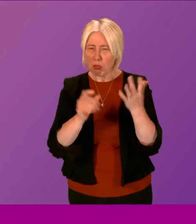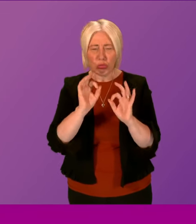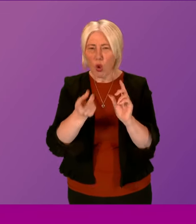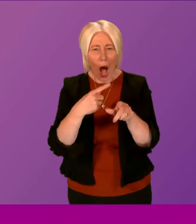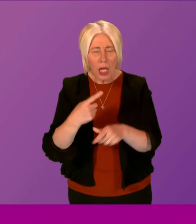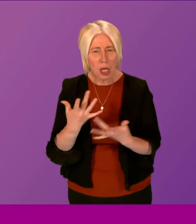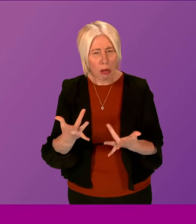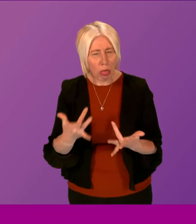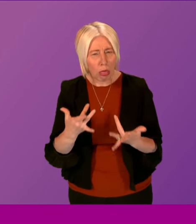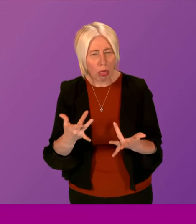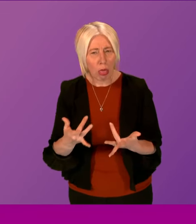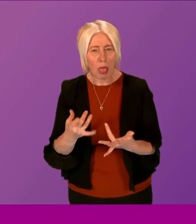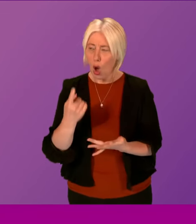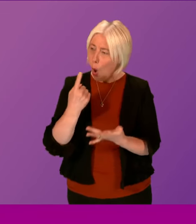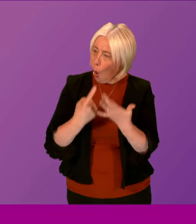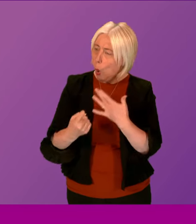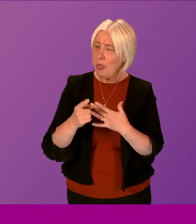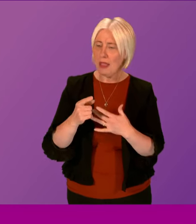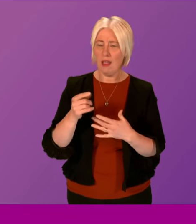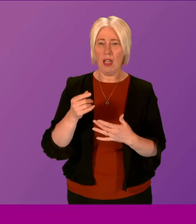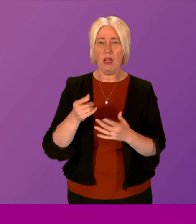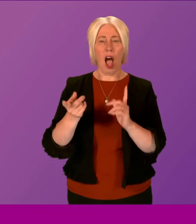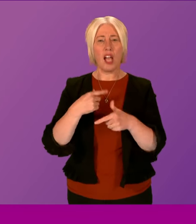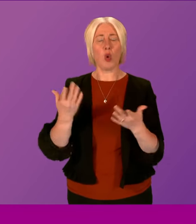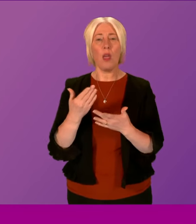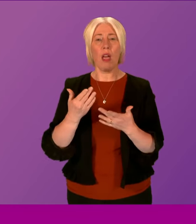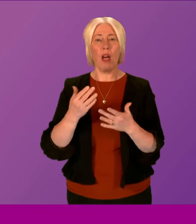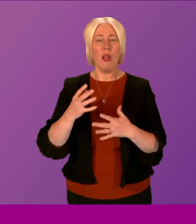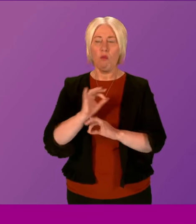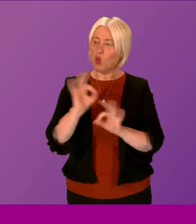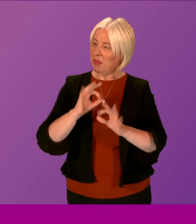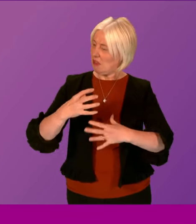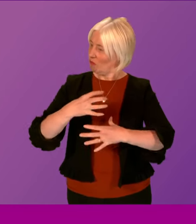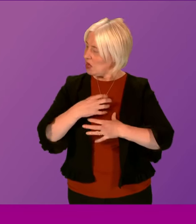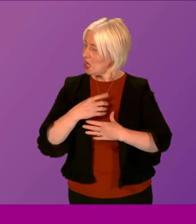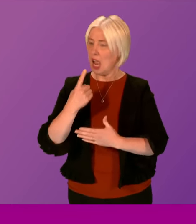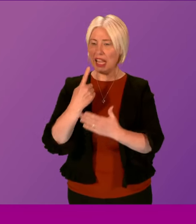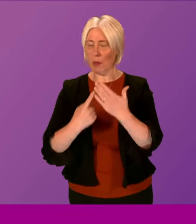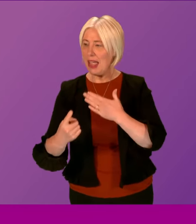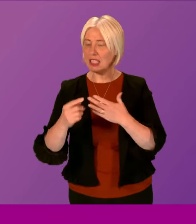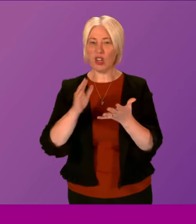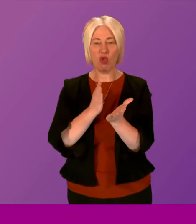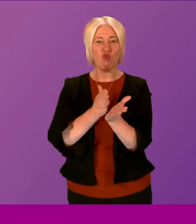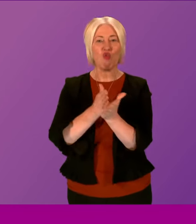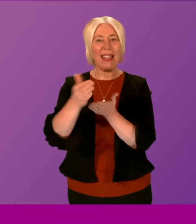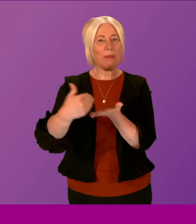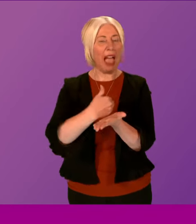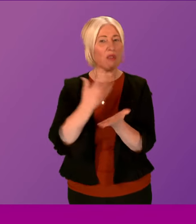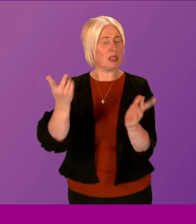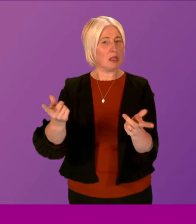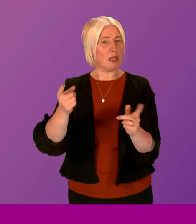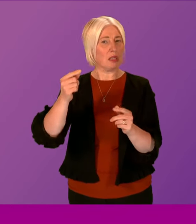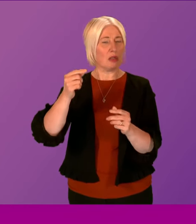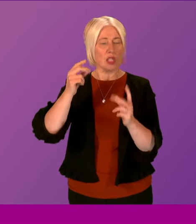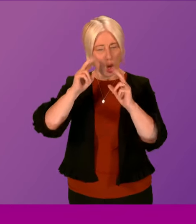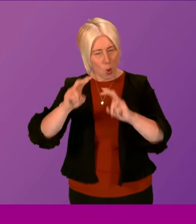can only be answered by a fearless, transparent and independent inquiry. I really think that is the only option.